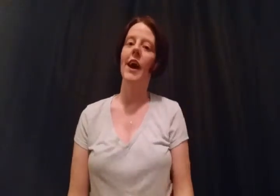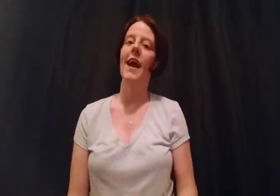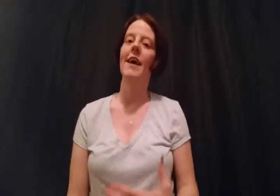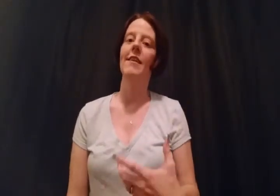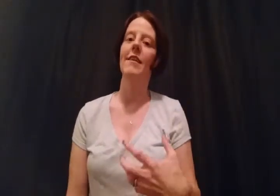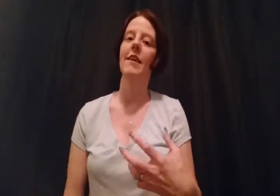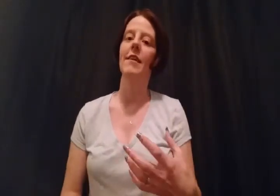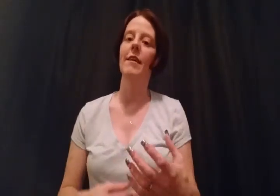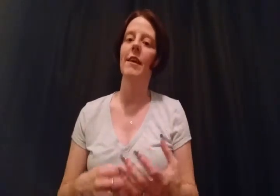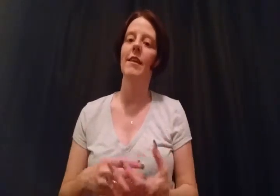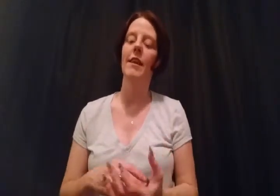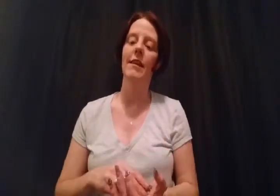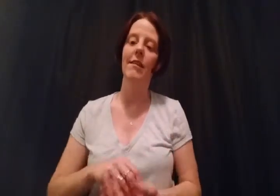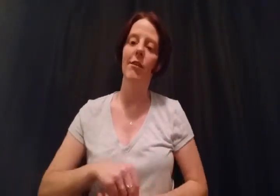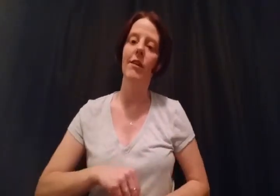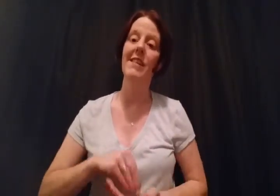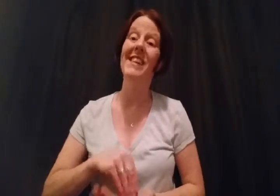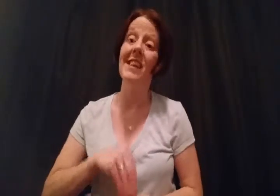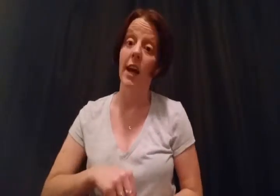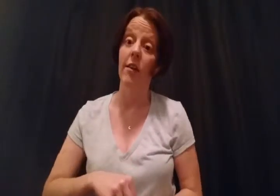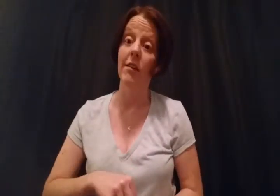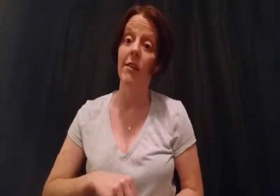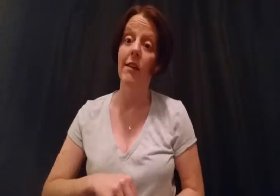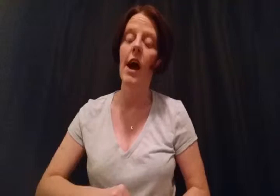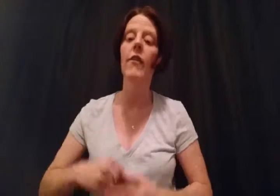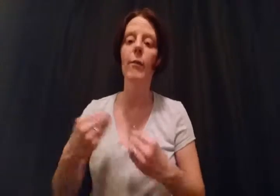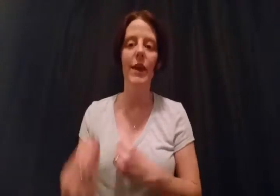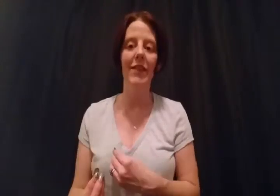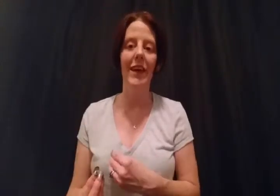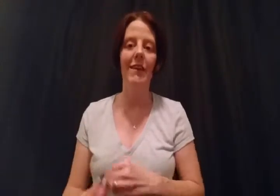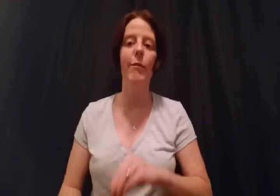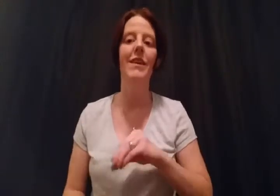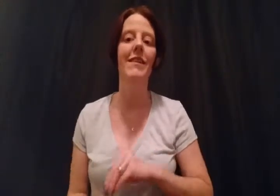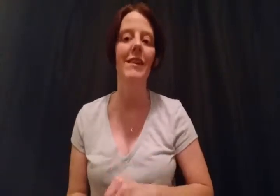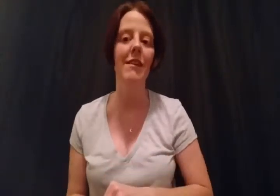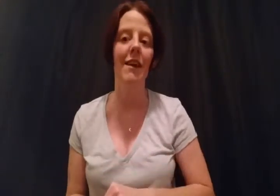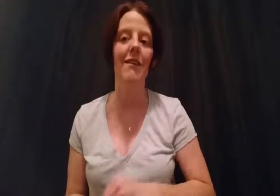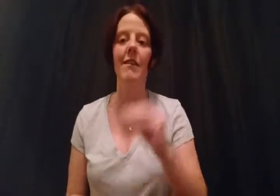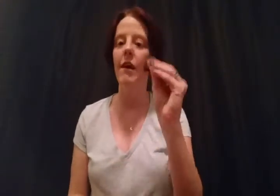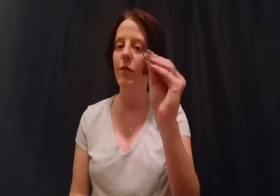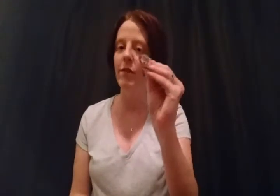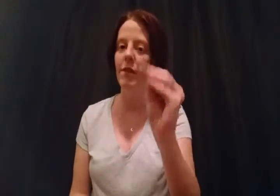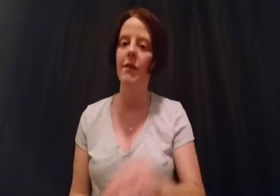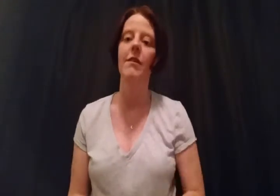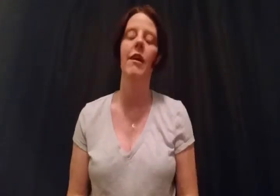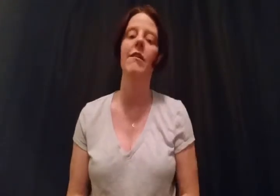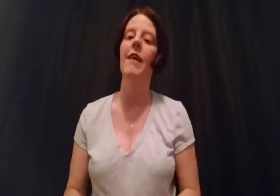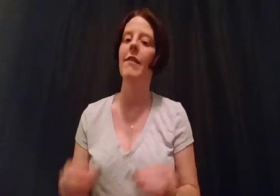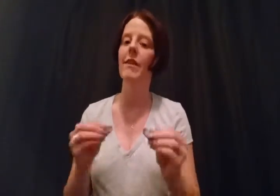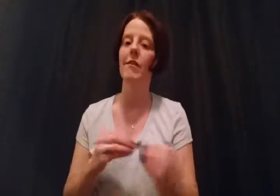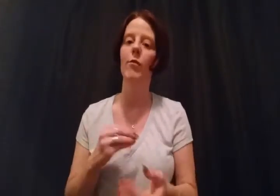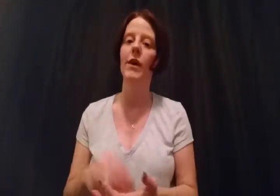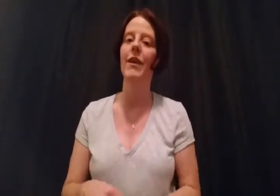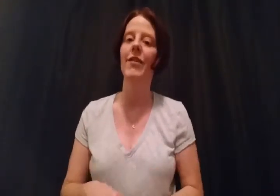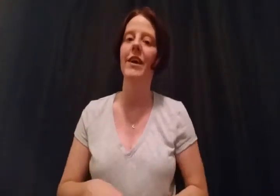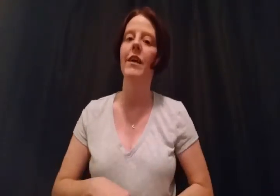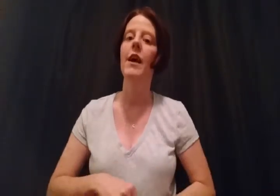and in, in, in certain details, not the big things, but in details, the devil's in the details. And this is where I think